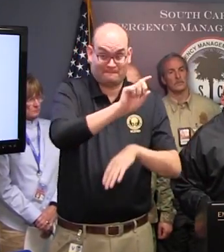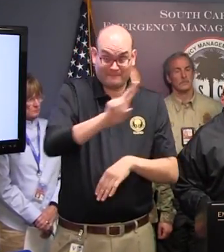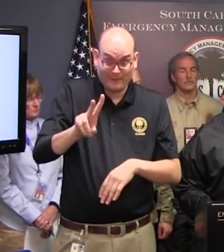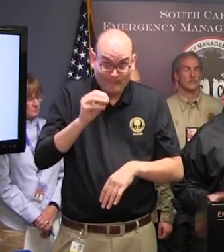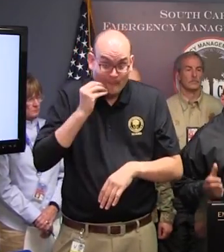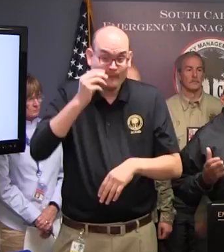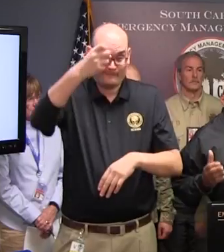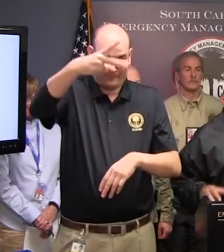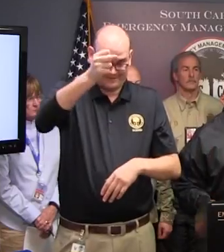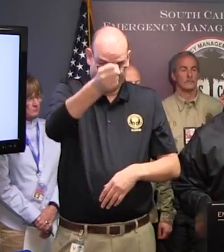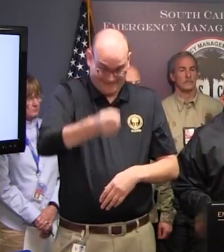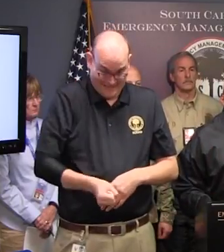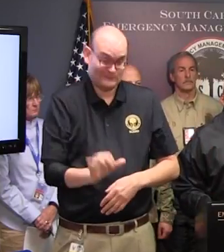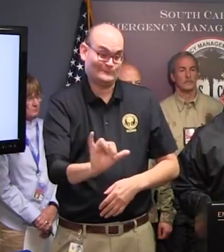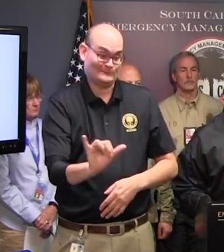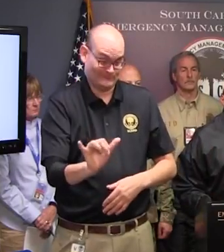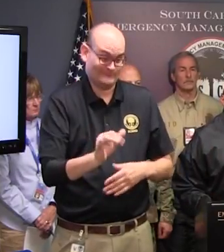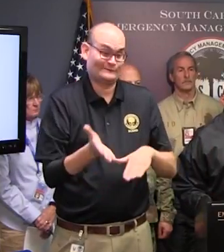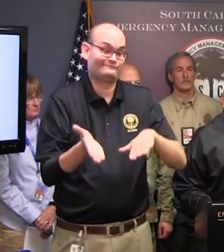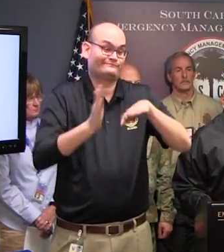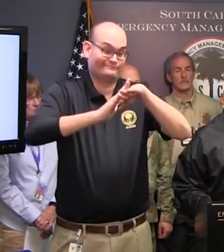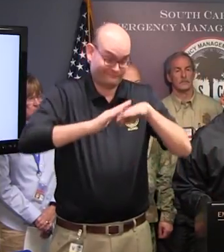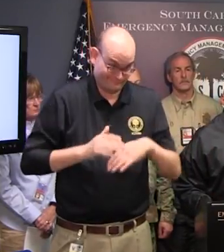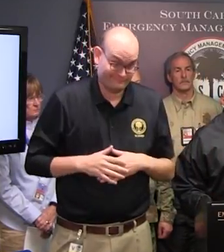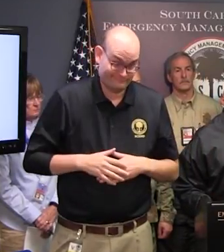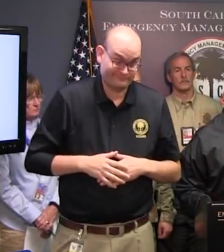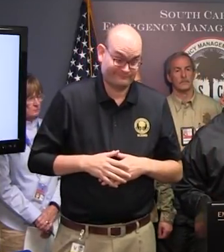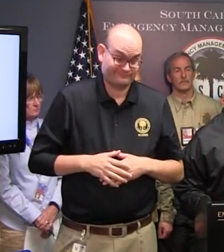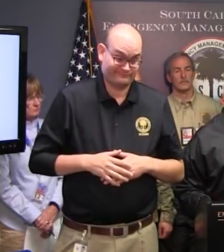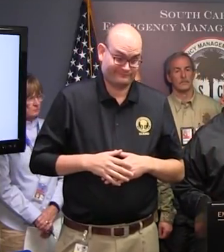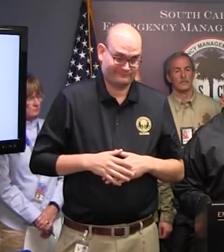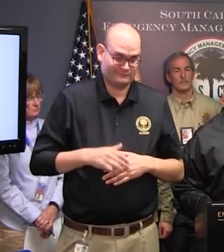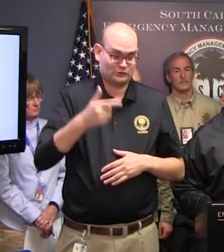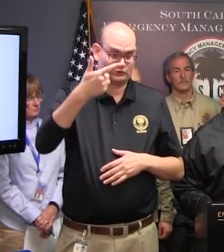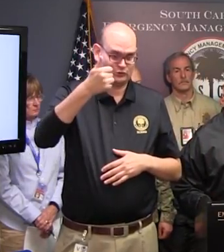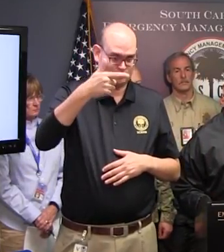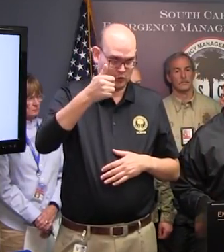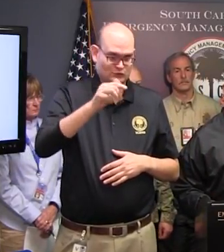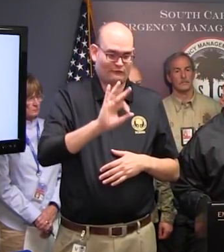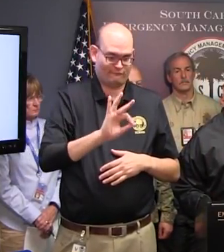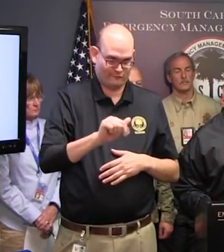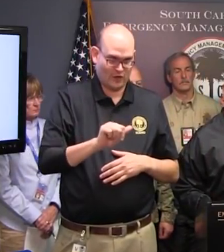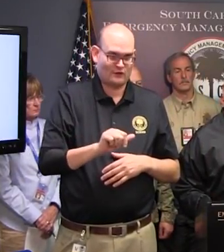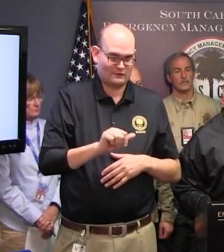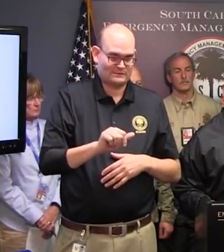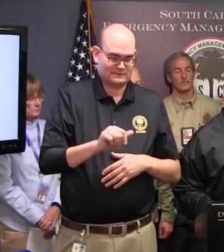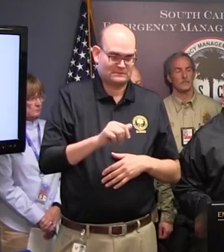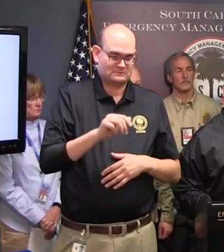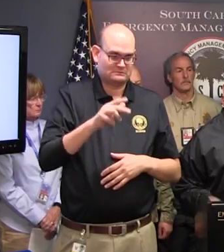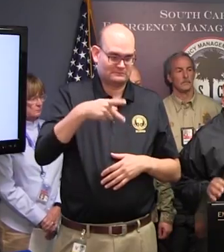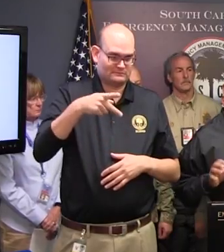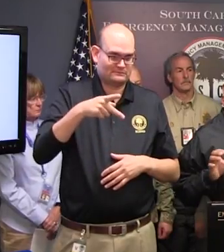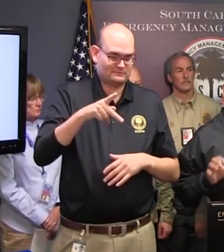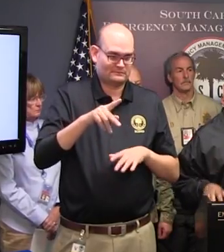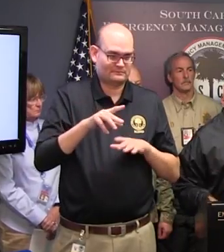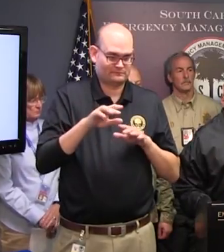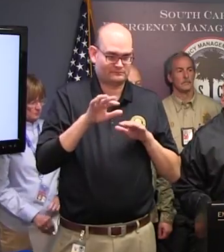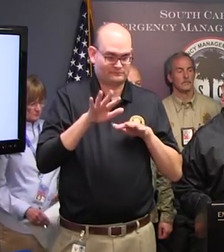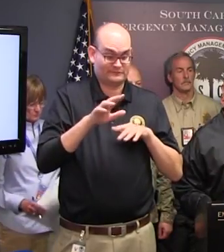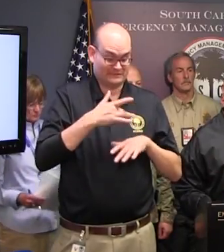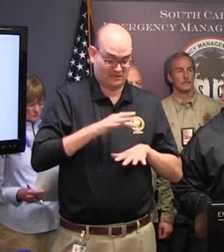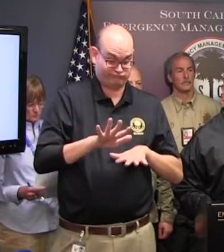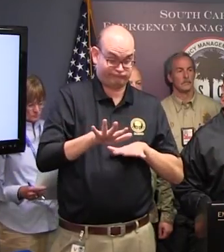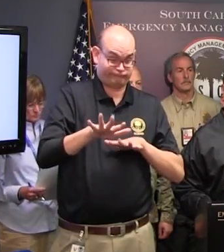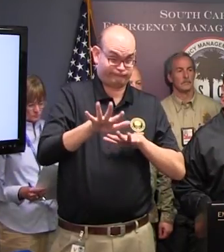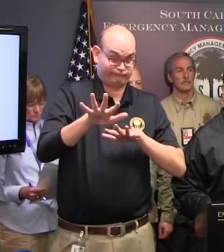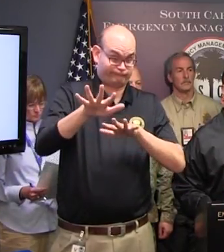We've seen an increase in traffic from Georgia and Florida. We were sure that the same out-of